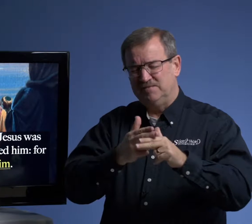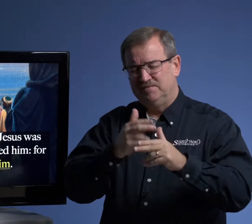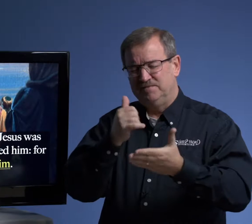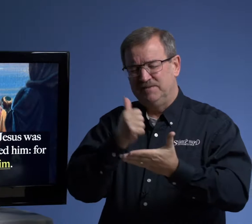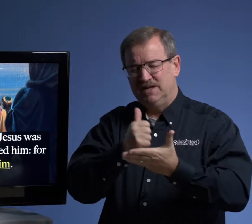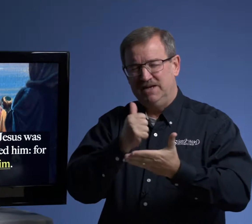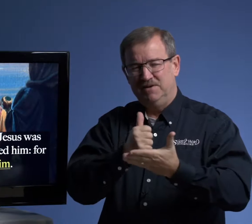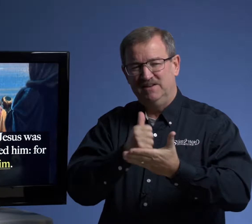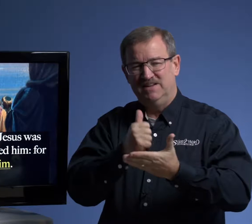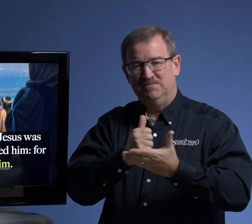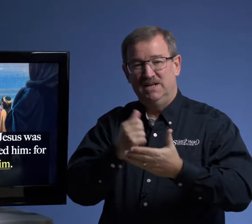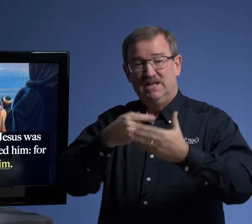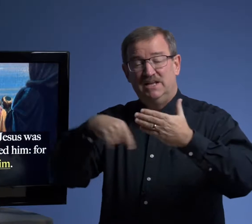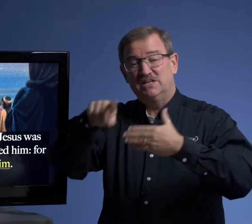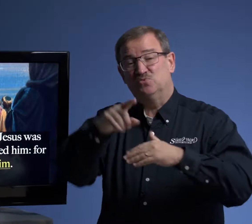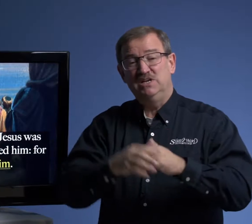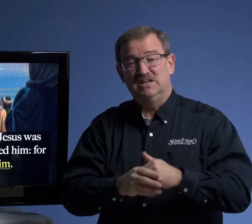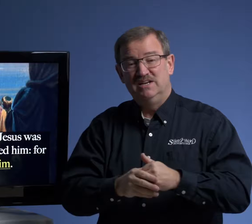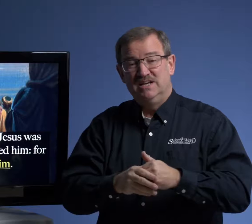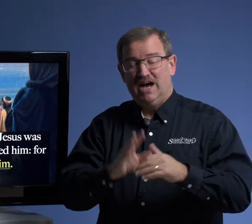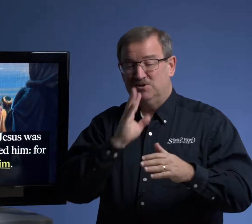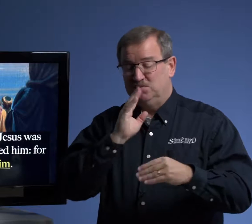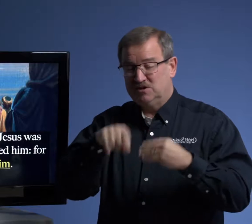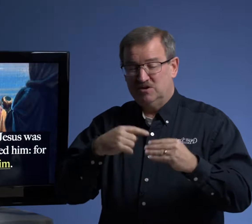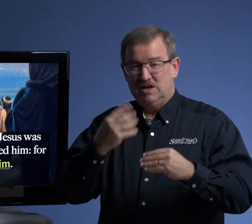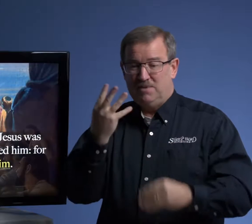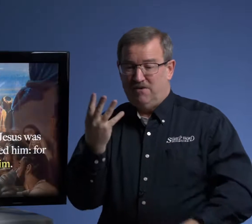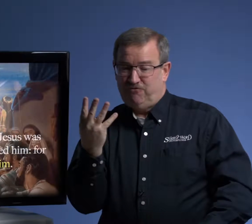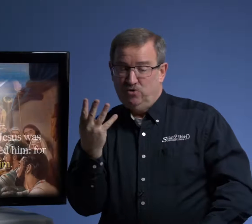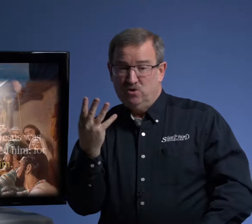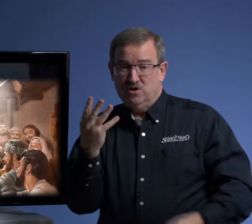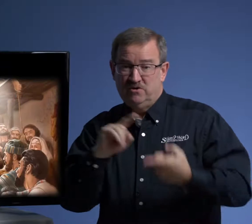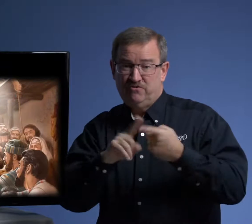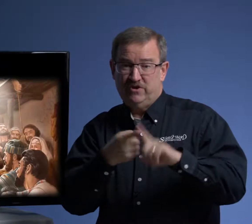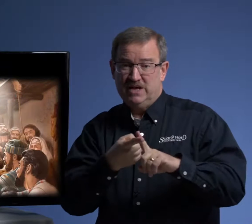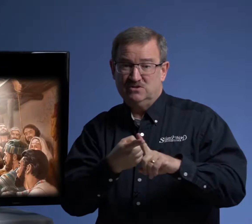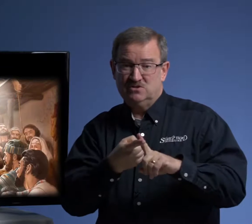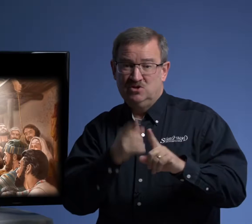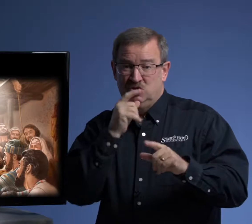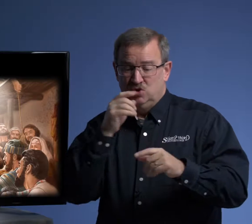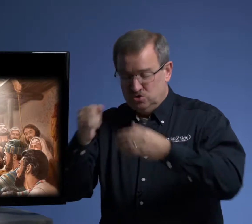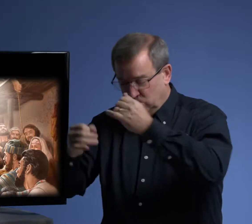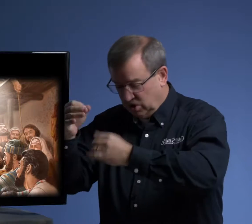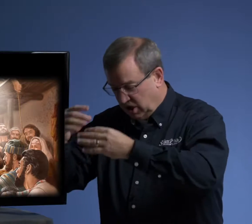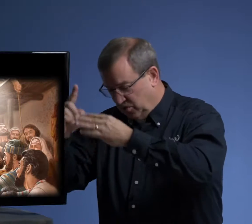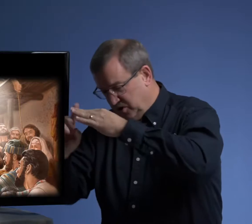name. Amen. Amen. Next week, I'm going to be talking about four friends who lowered